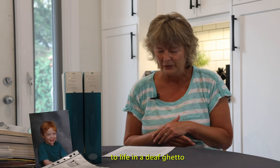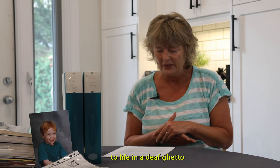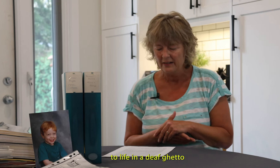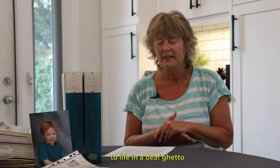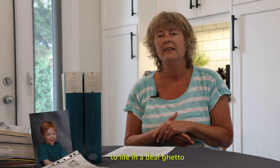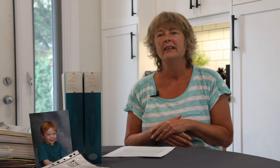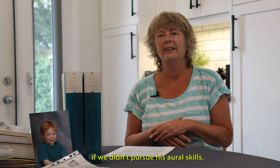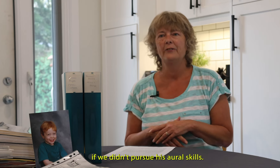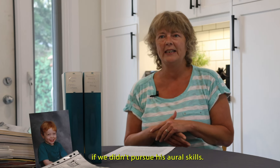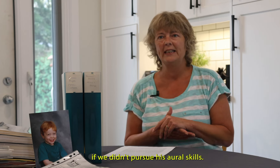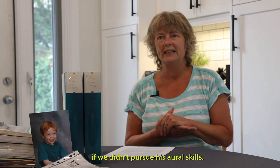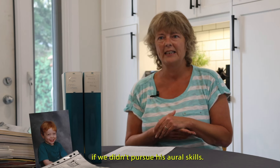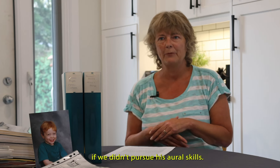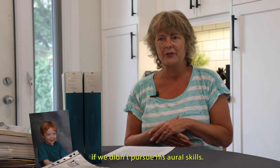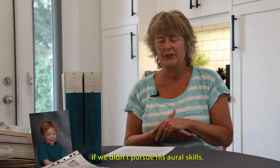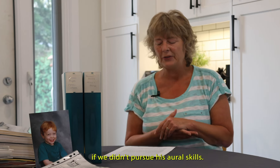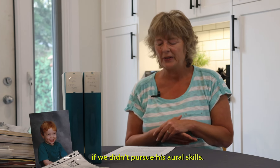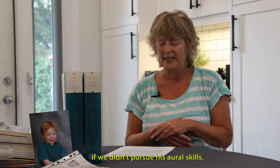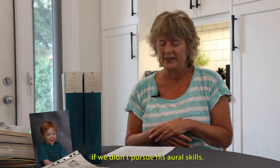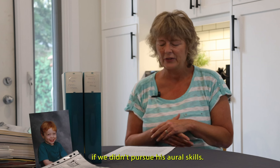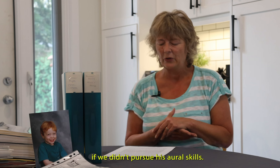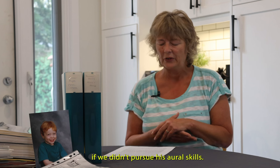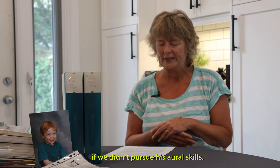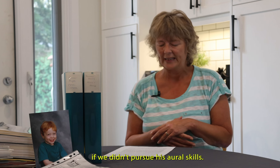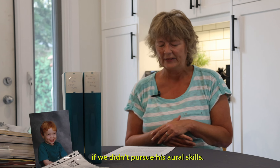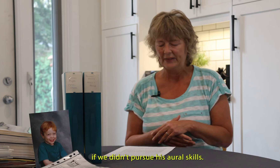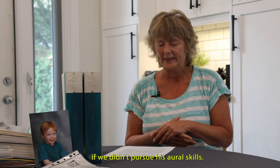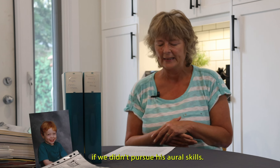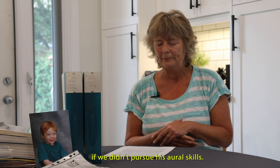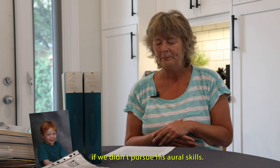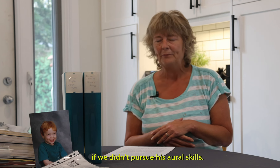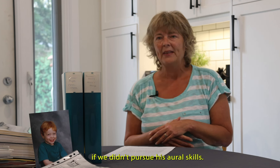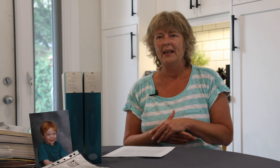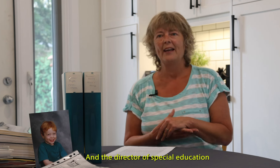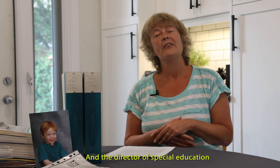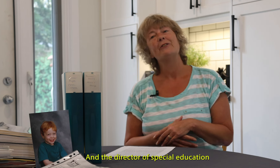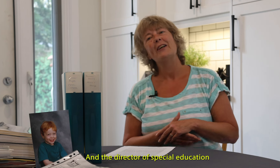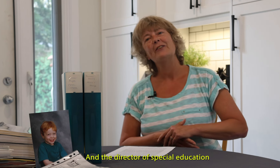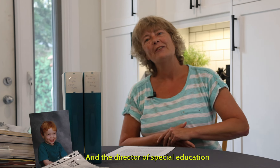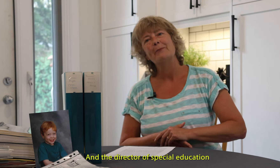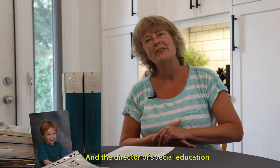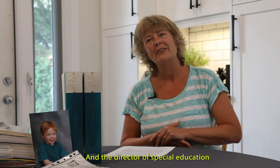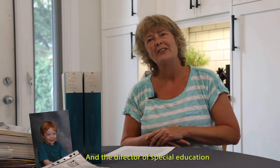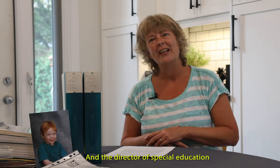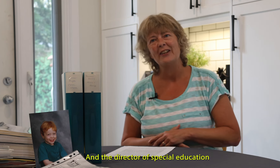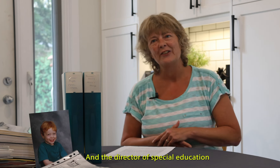if we didn't pursue his oral skills. And the director of special education